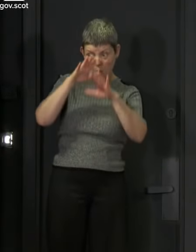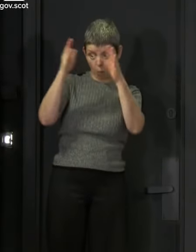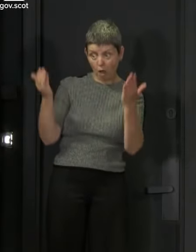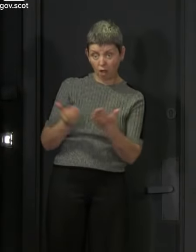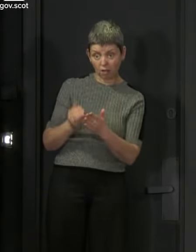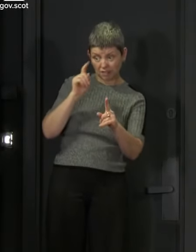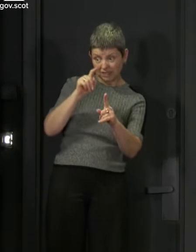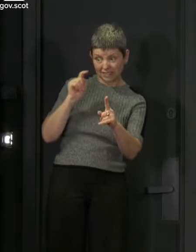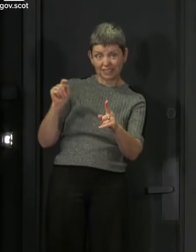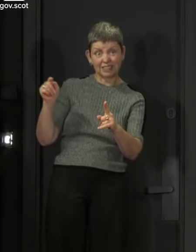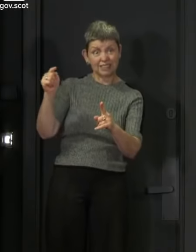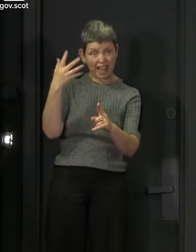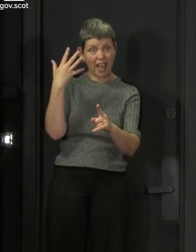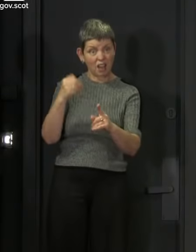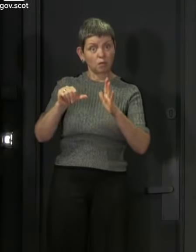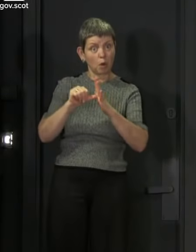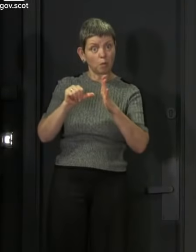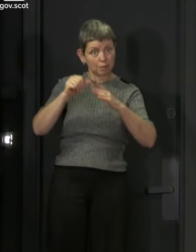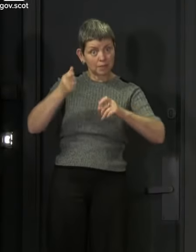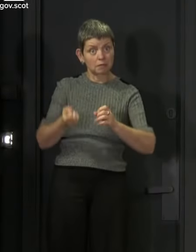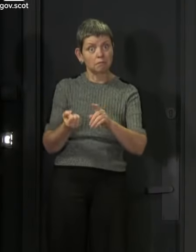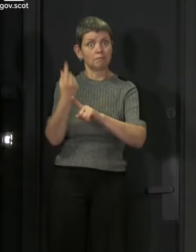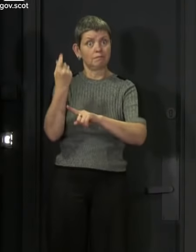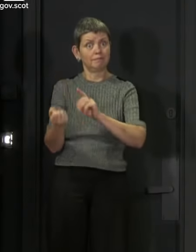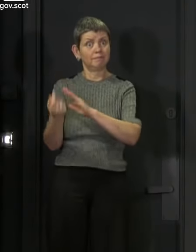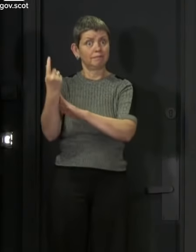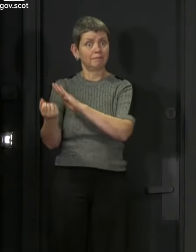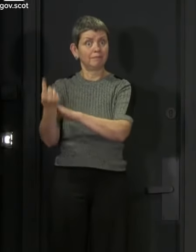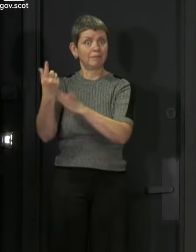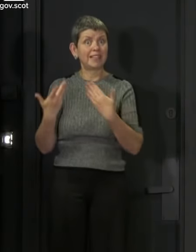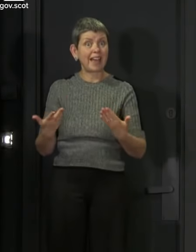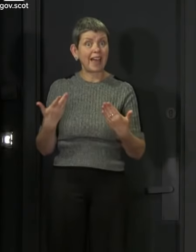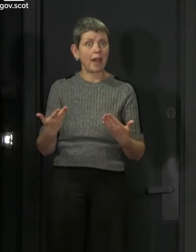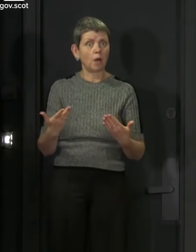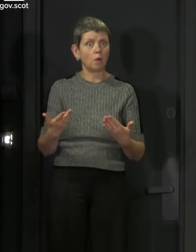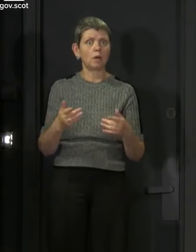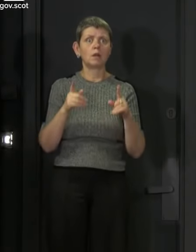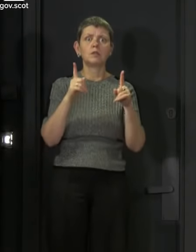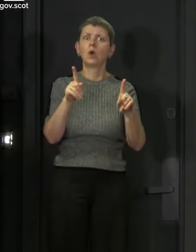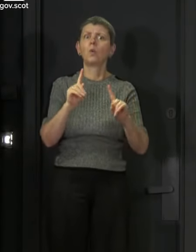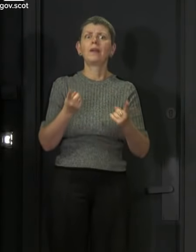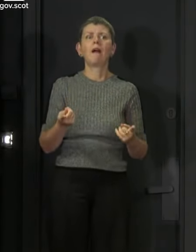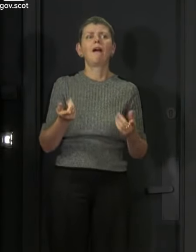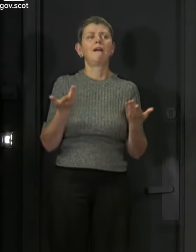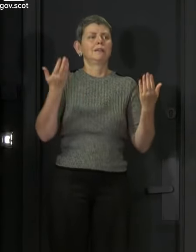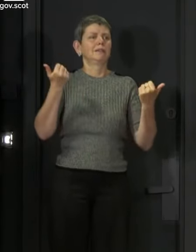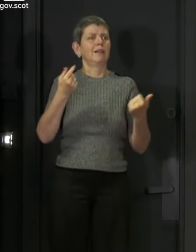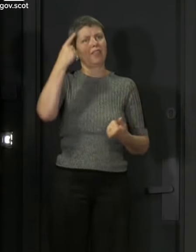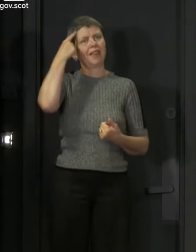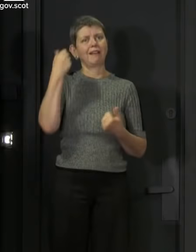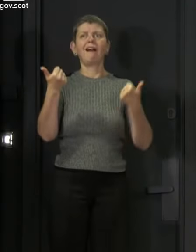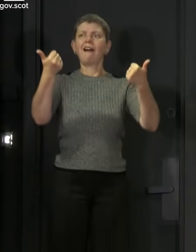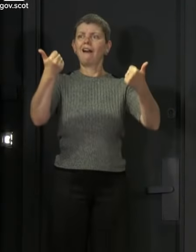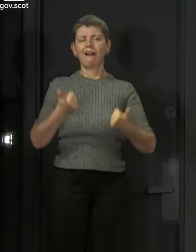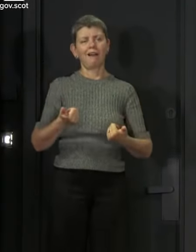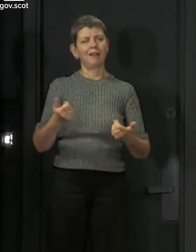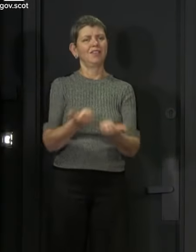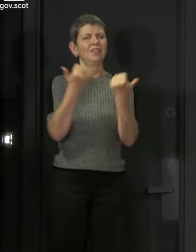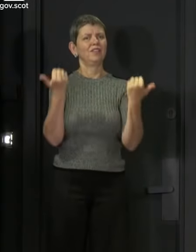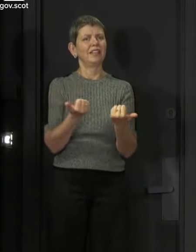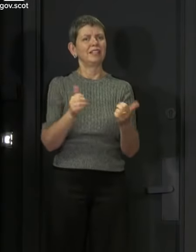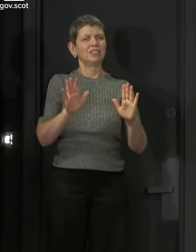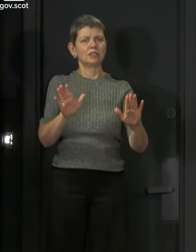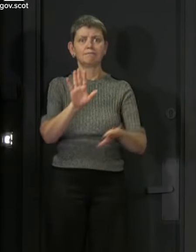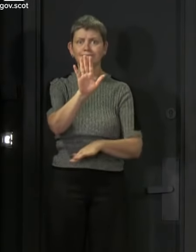right now. So we must, must not drop our guard, even as we all enjoy these additional freedoms that we are going to be